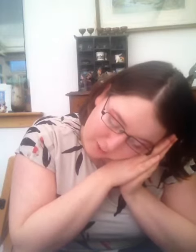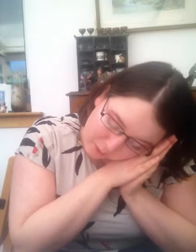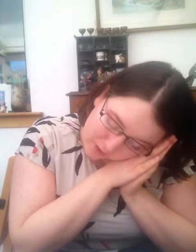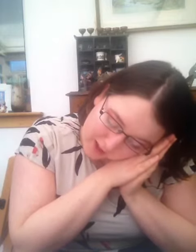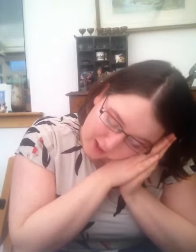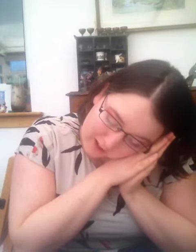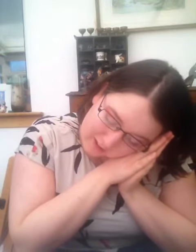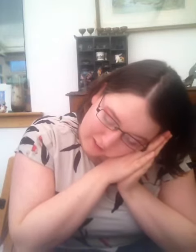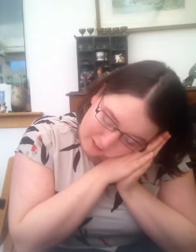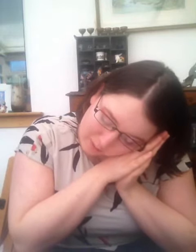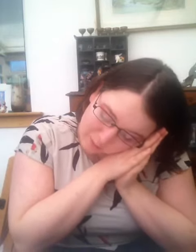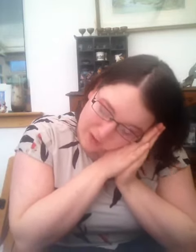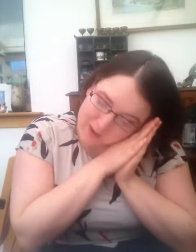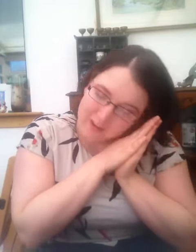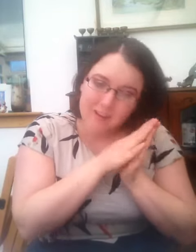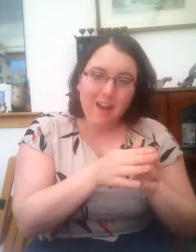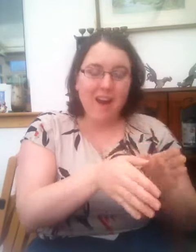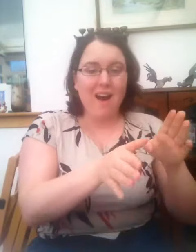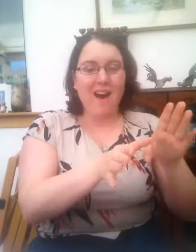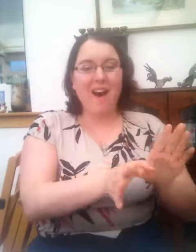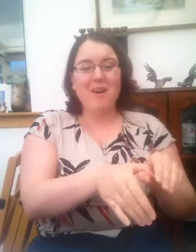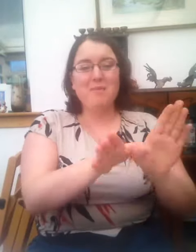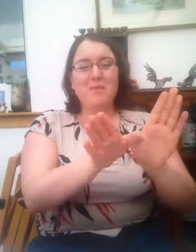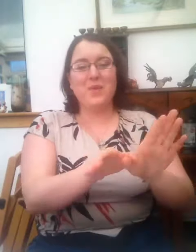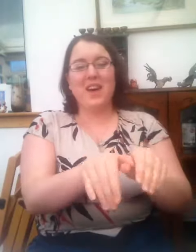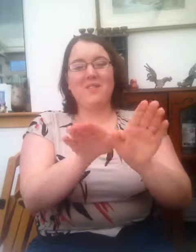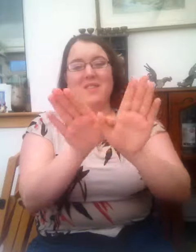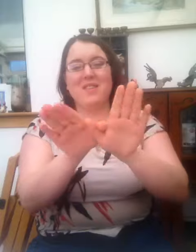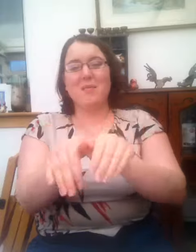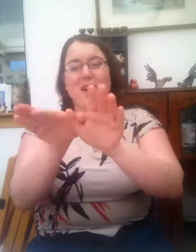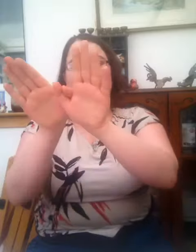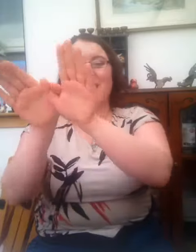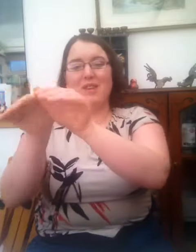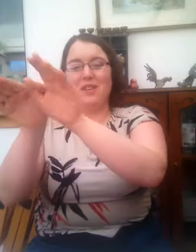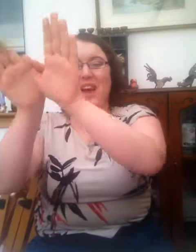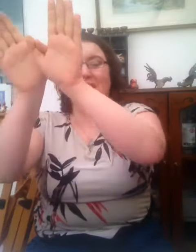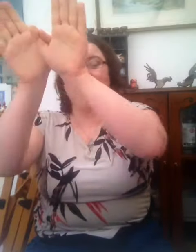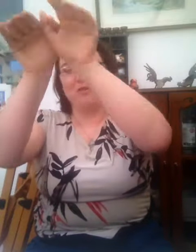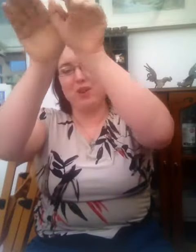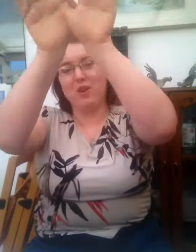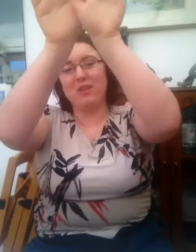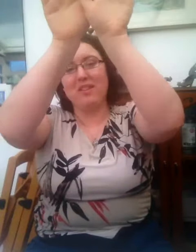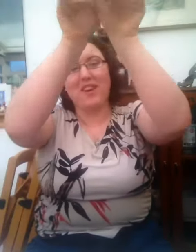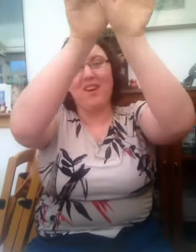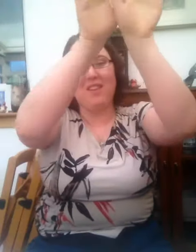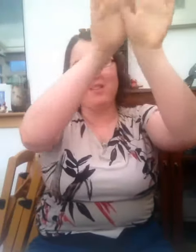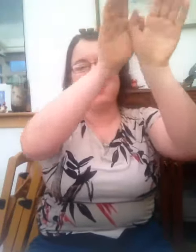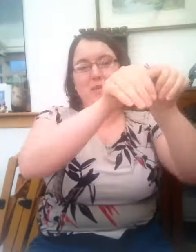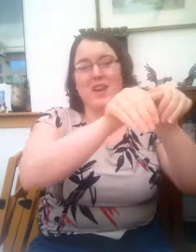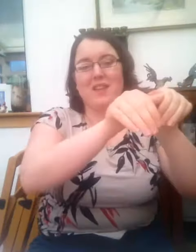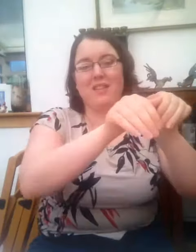wait a week. Up comes a butterfly floating on the breeze.